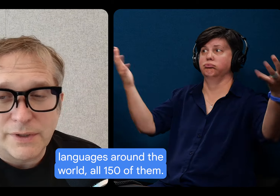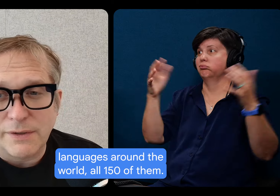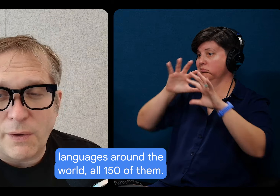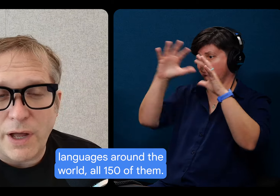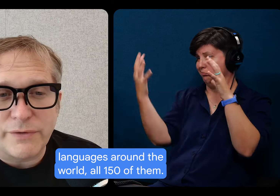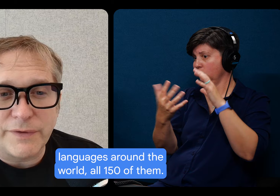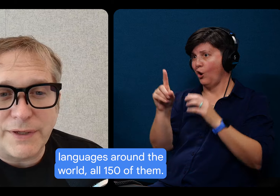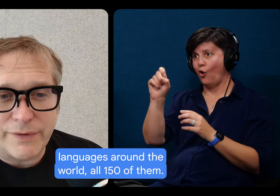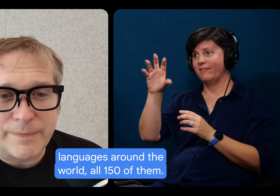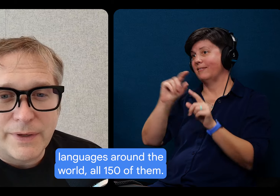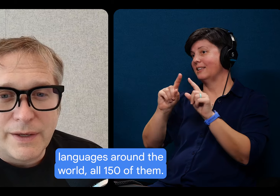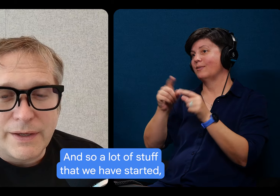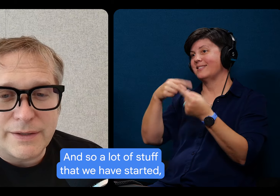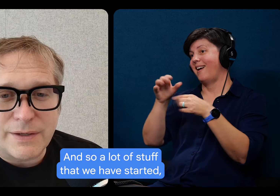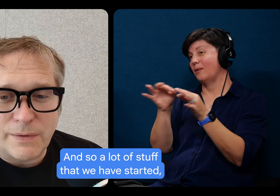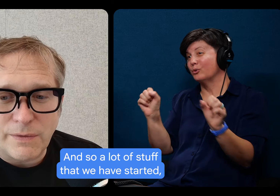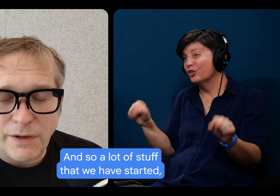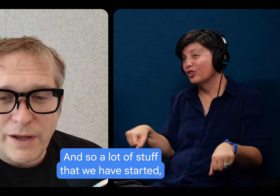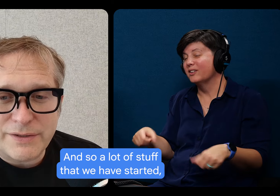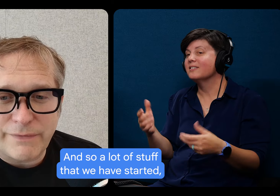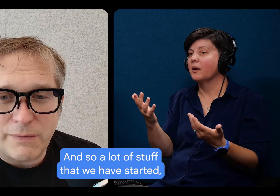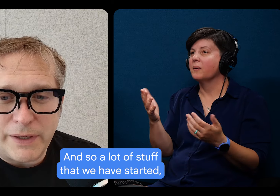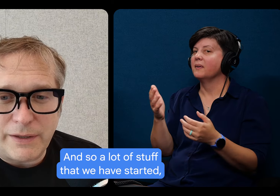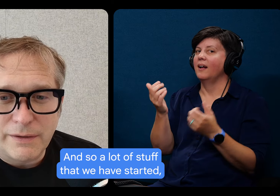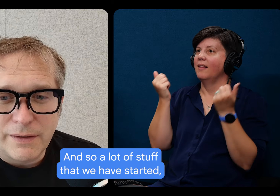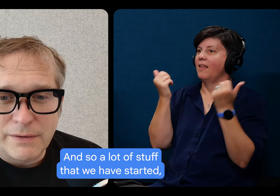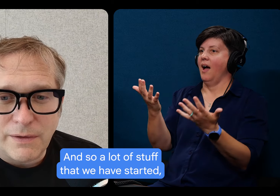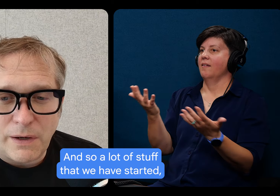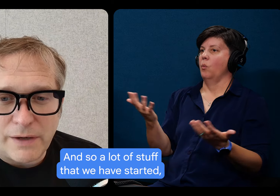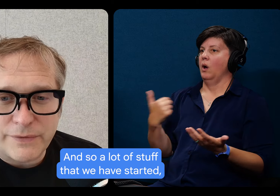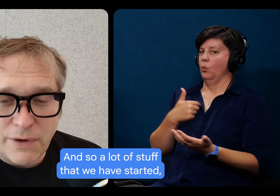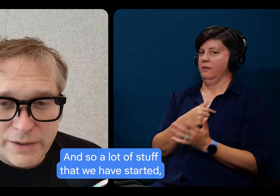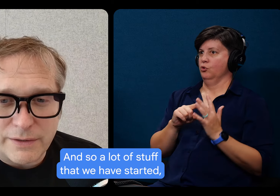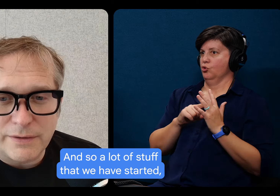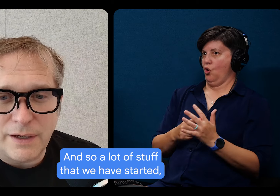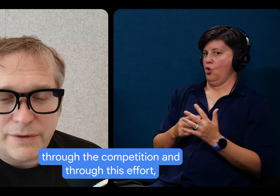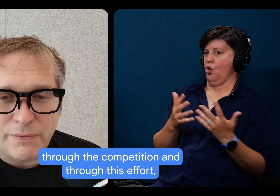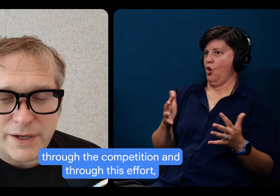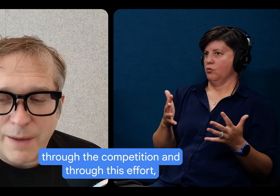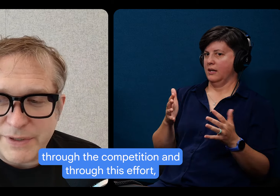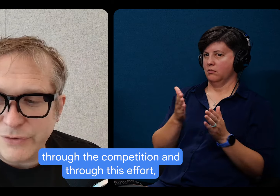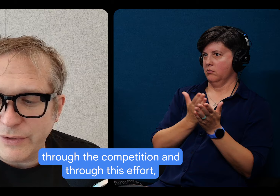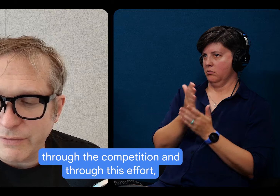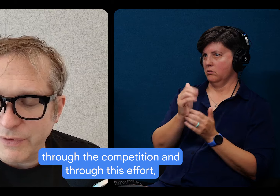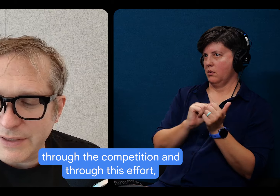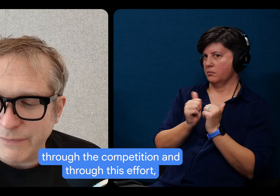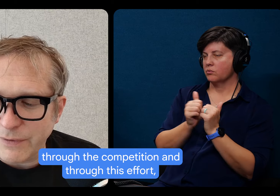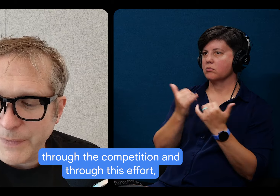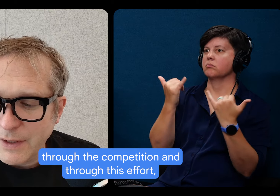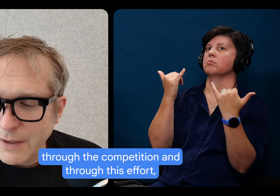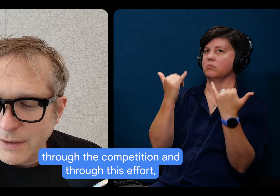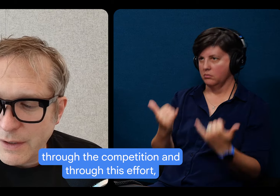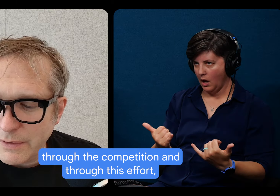world, all 150 of them. And so a lot of stuff that we have started, uh, through the competition and through this